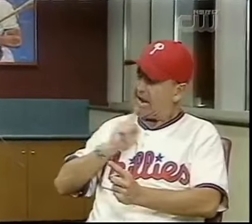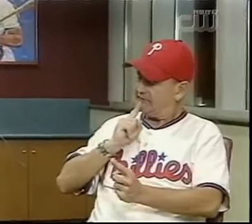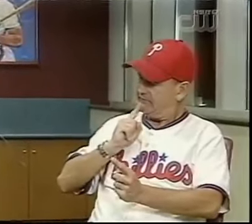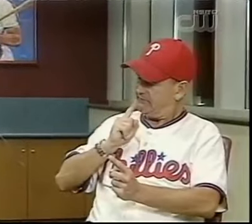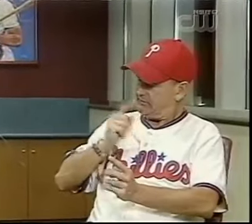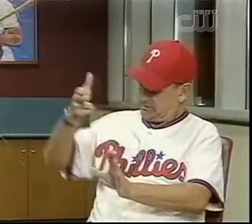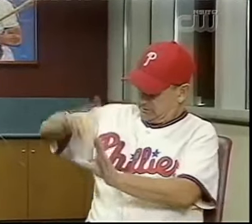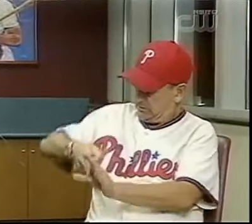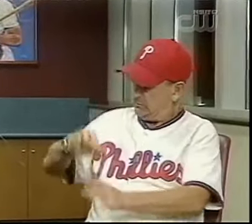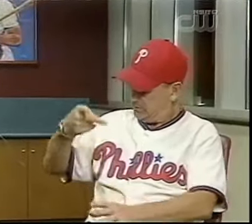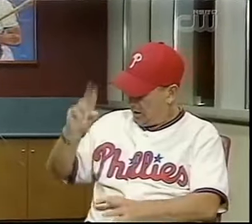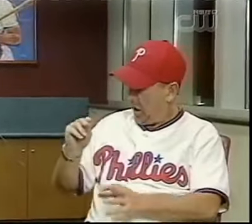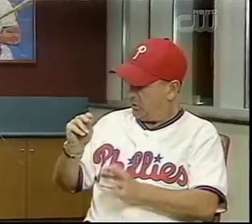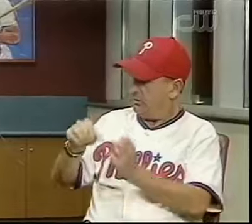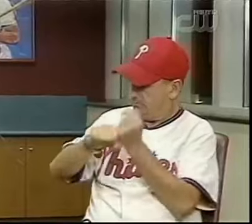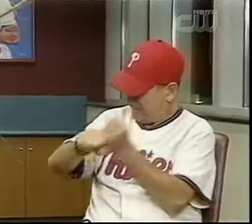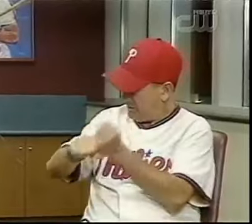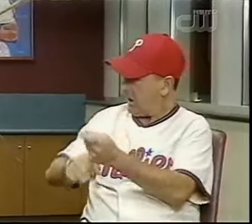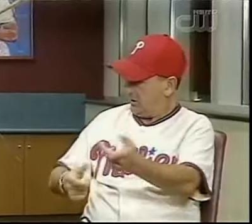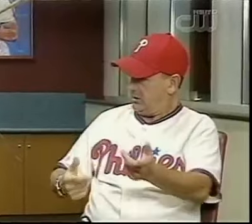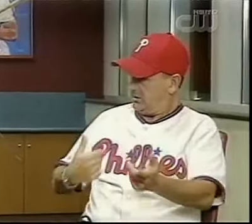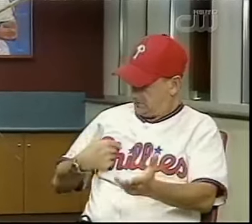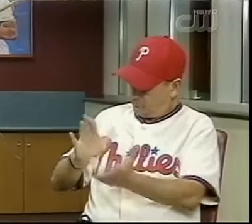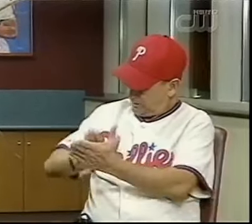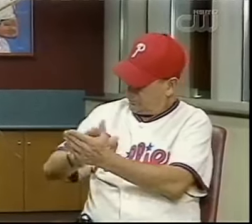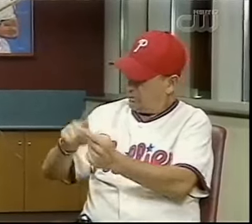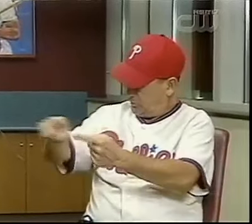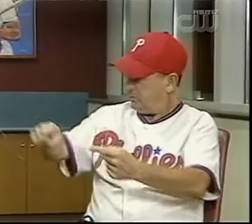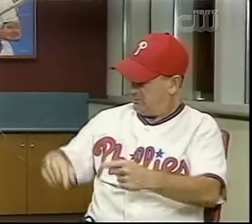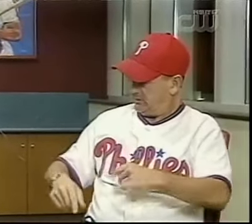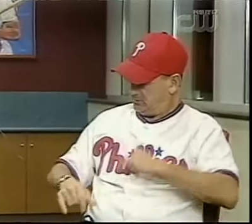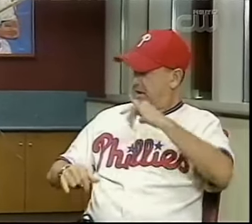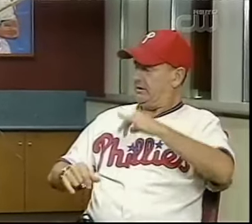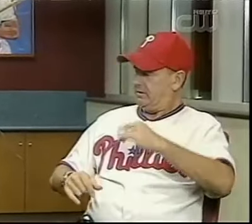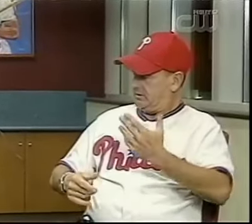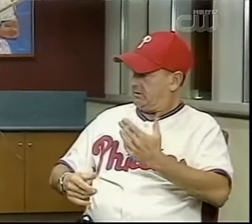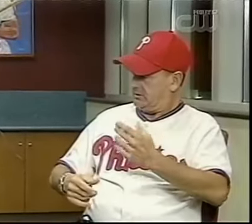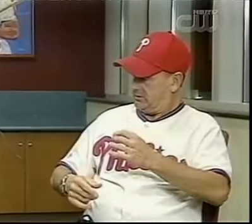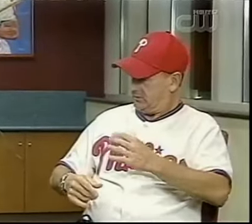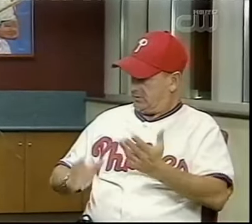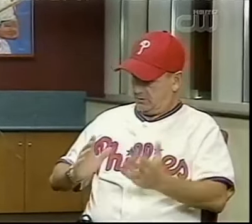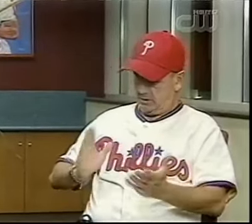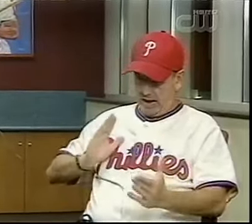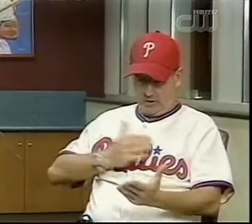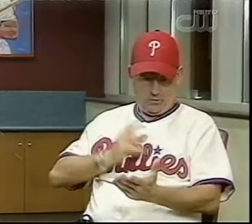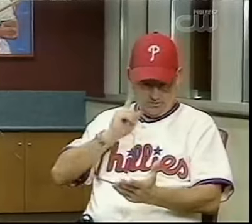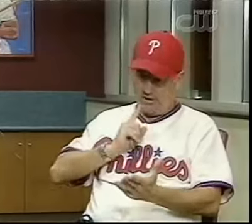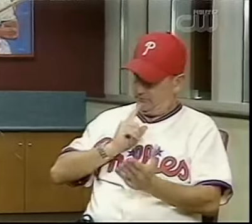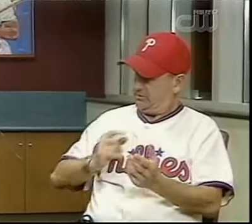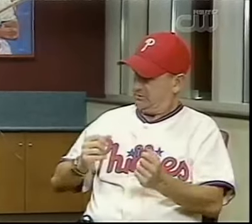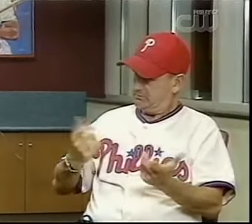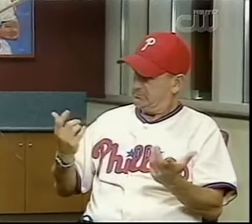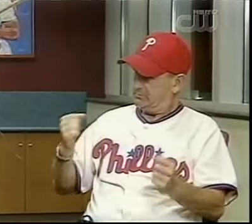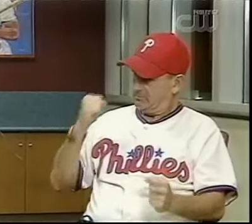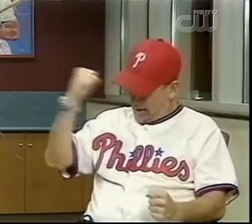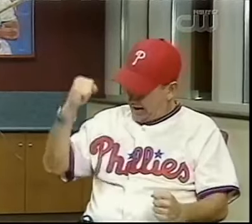feelings about Dummy Hoy. Dummy was the first one to become a pro player that was also deaf and I congratulate him for that. I'm very proud of him.